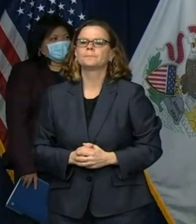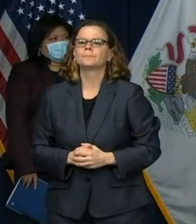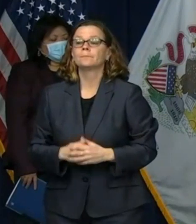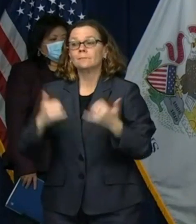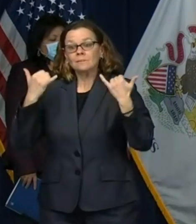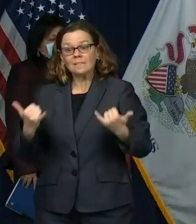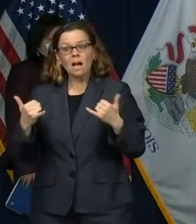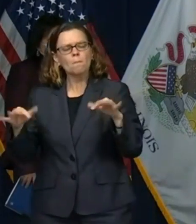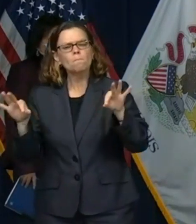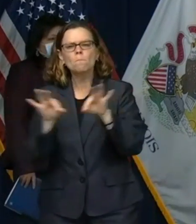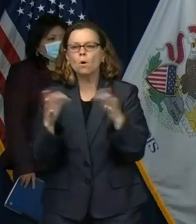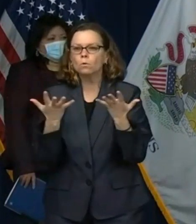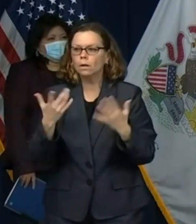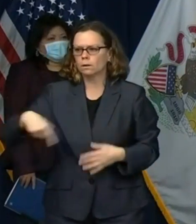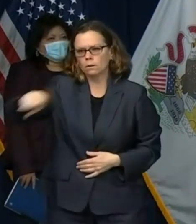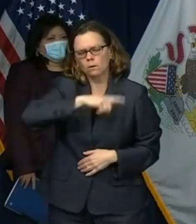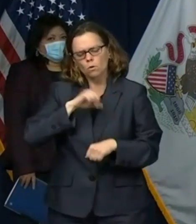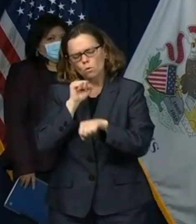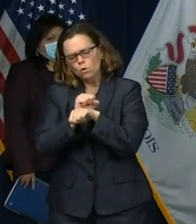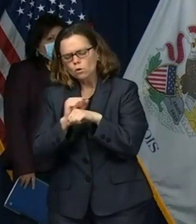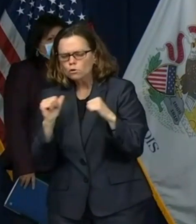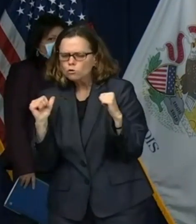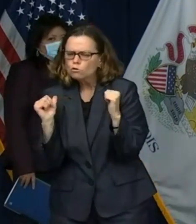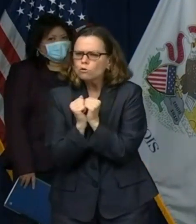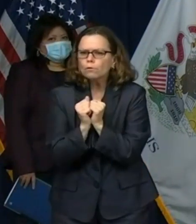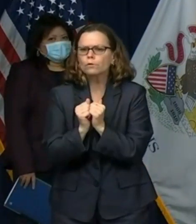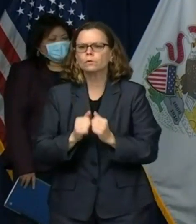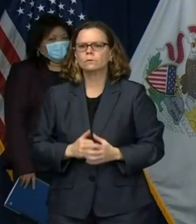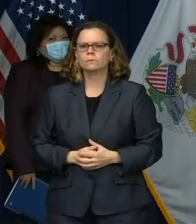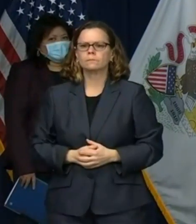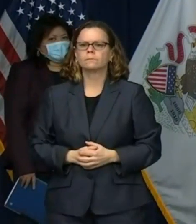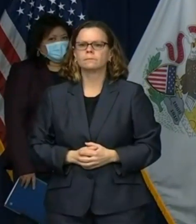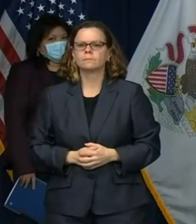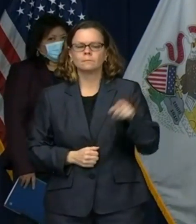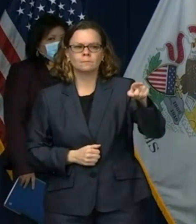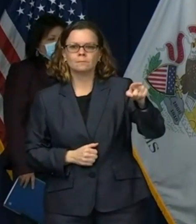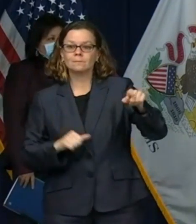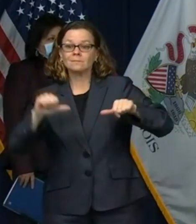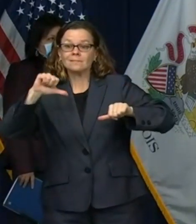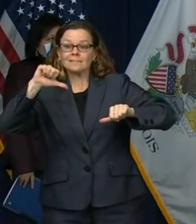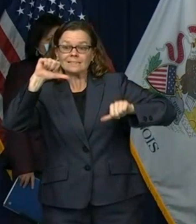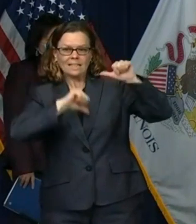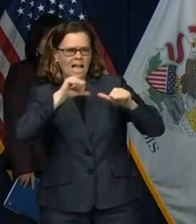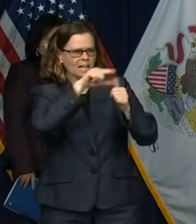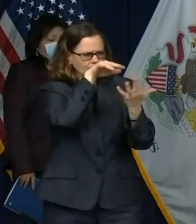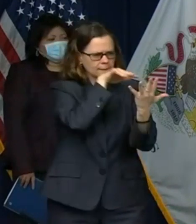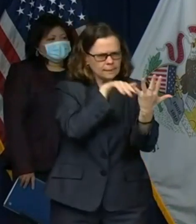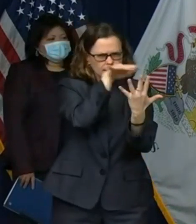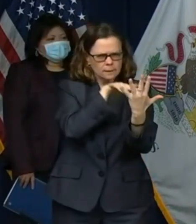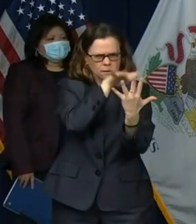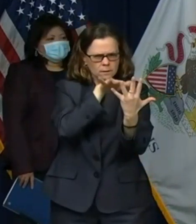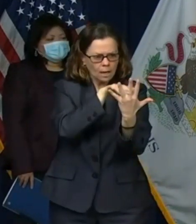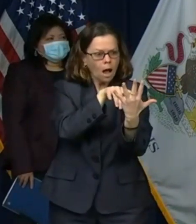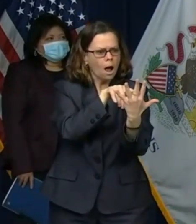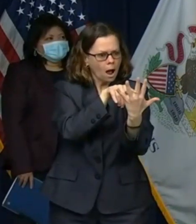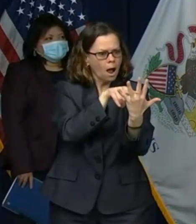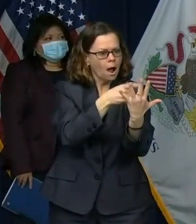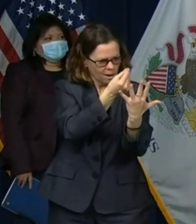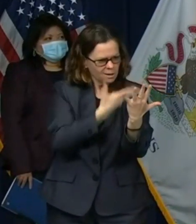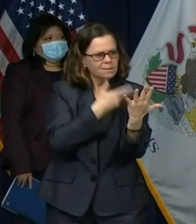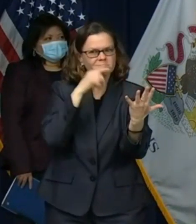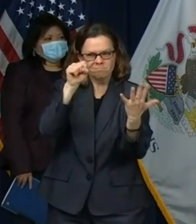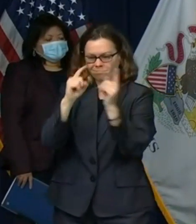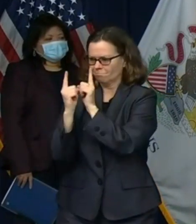science that shows that social distancing or physical distancing does work please stay strong stay healthy and stay home